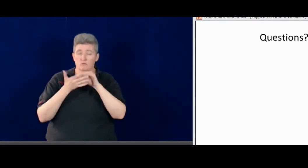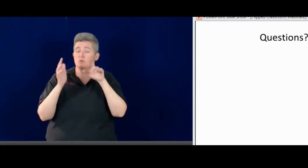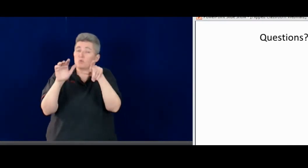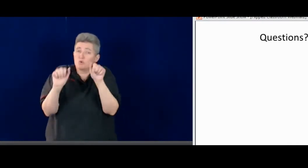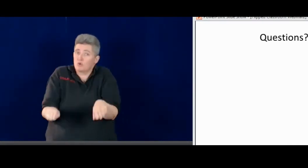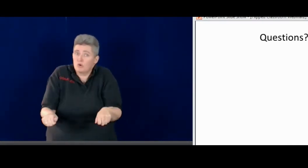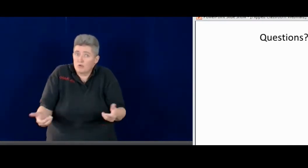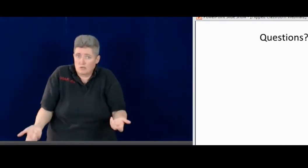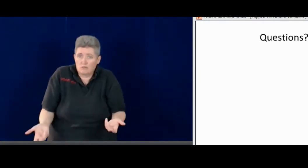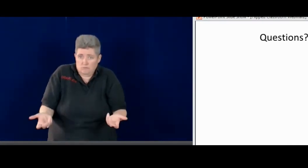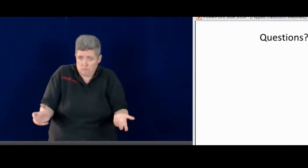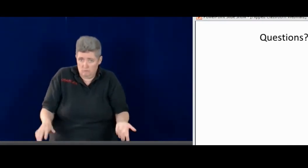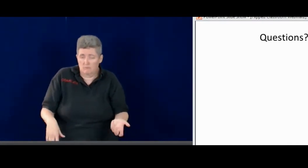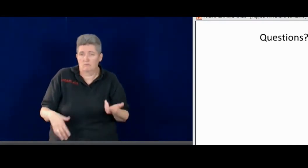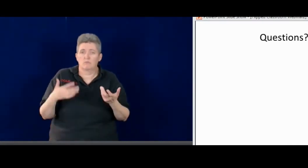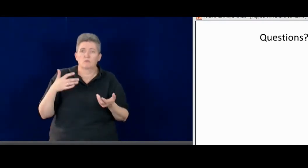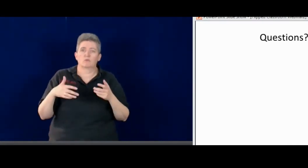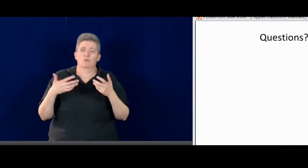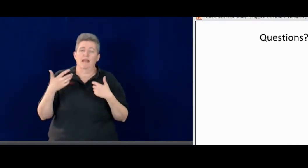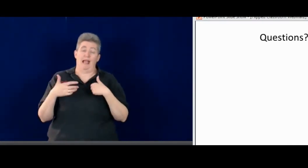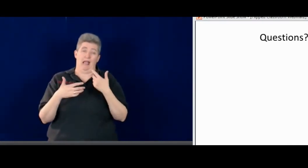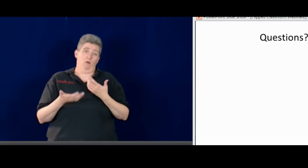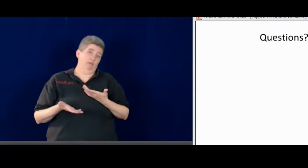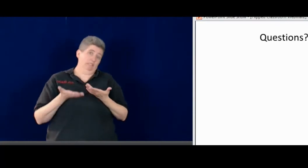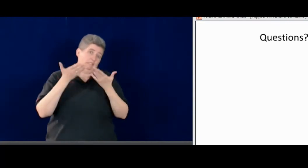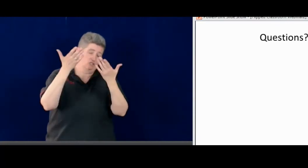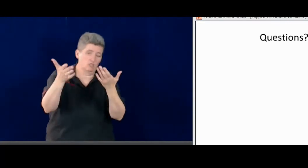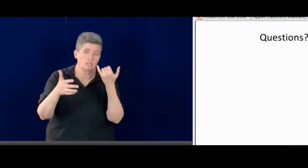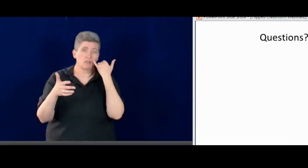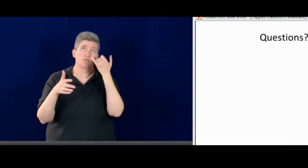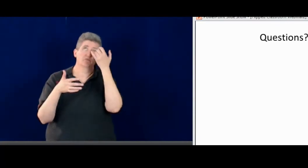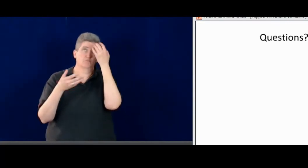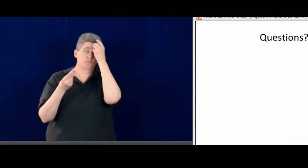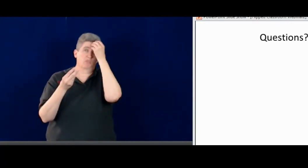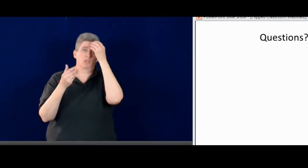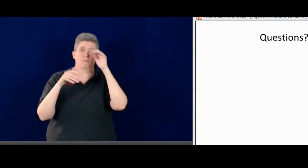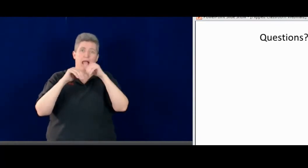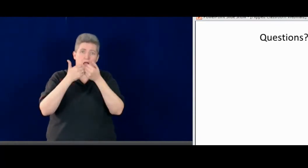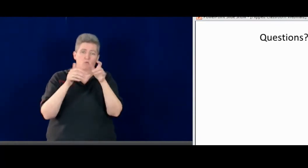But you can make a video for each level. You could do that.